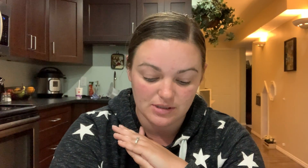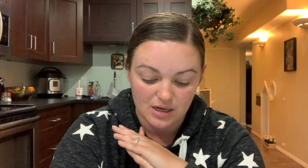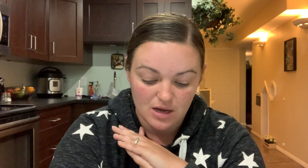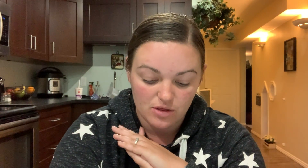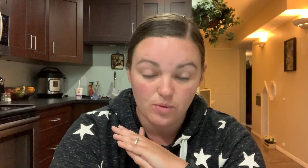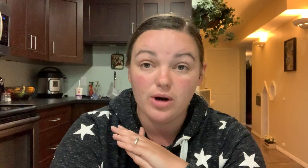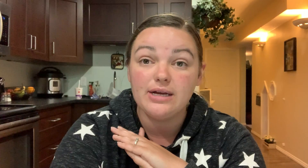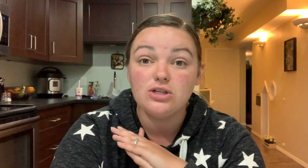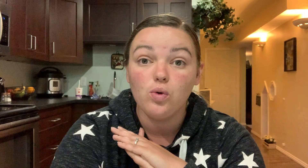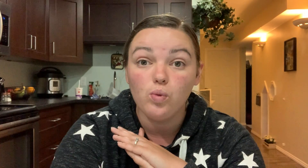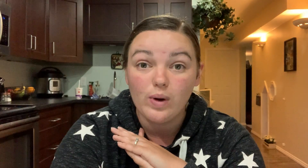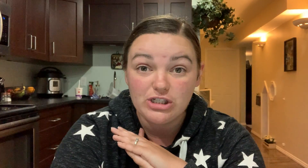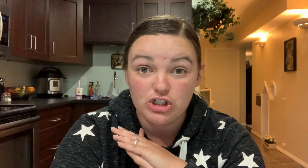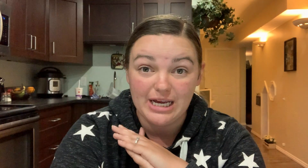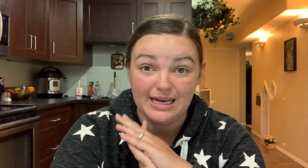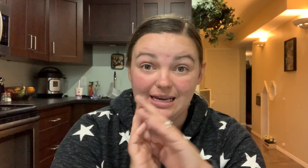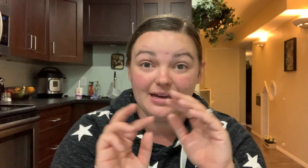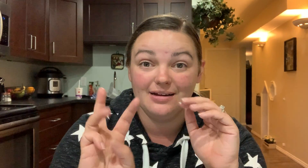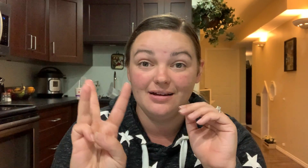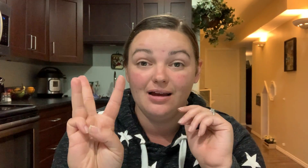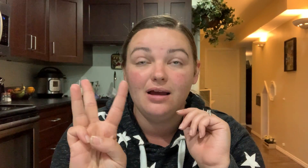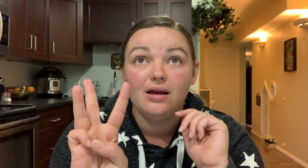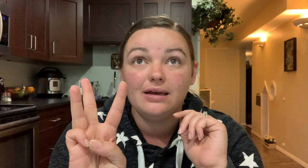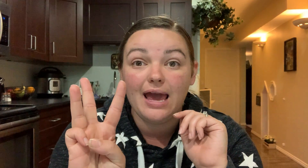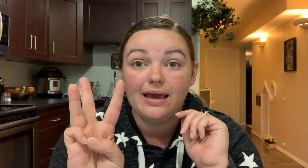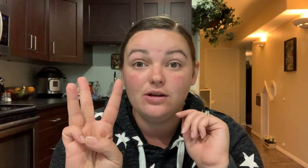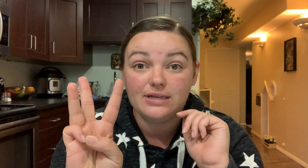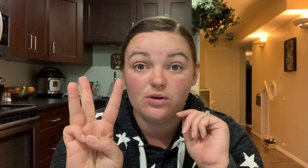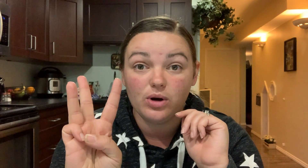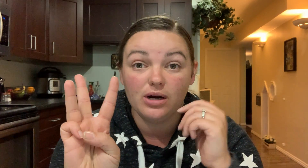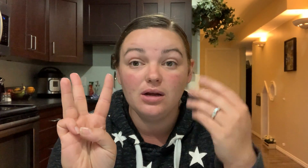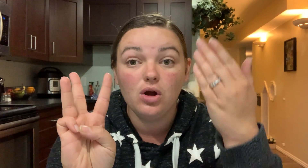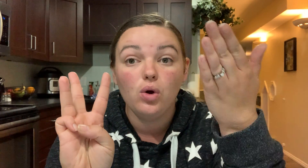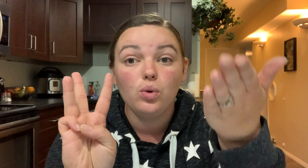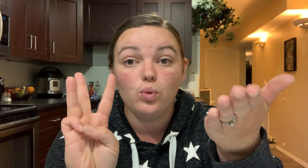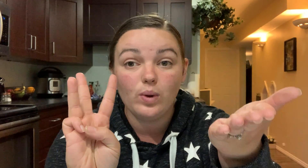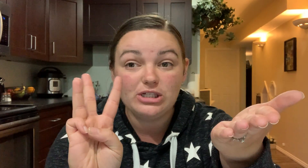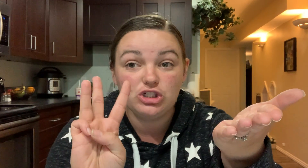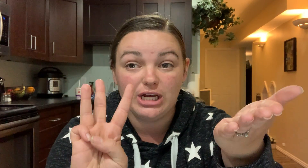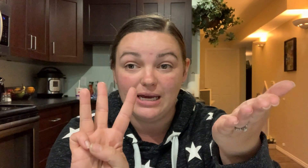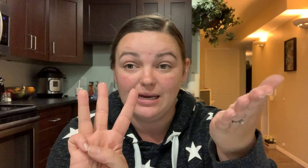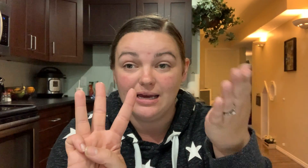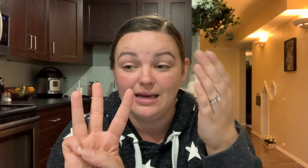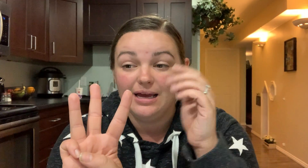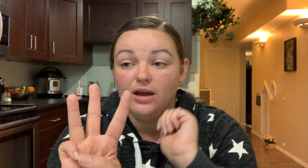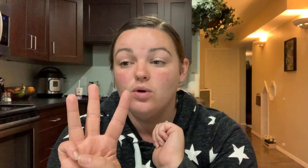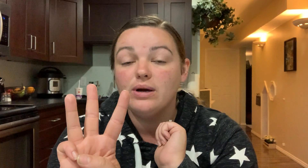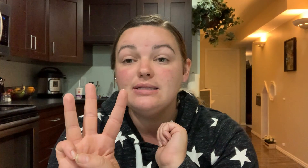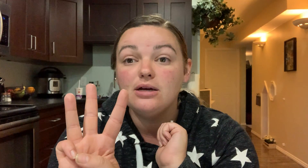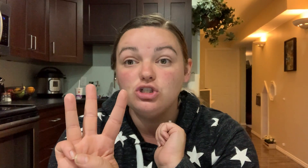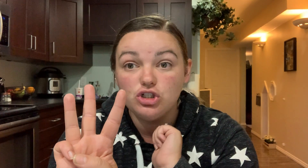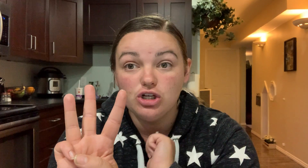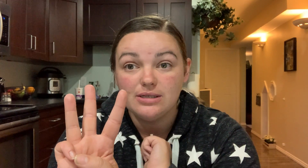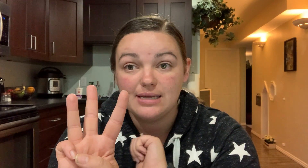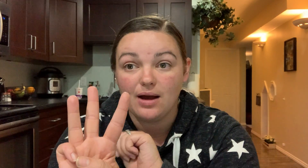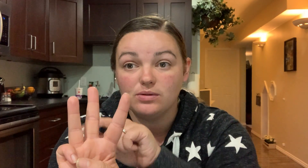the word is wishing okay can you say the word wishing where's the sh sound